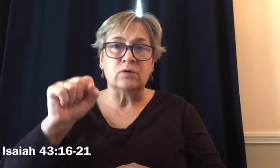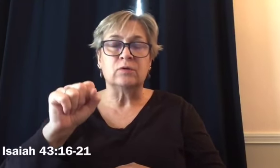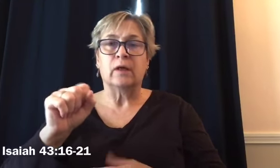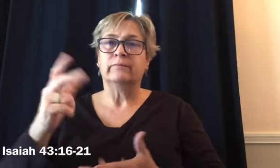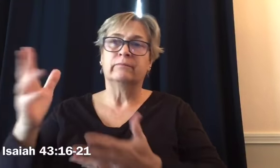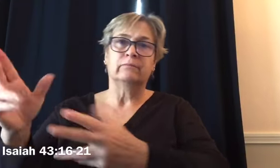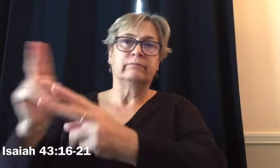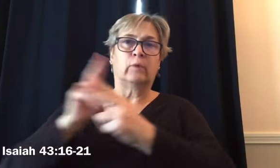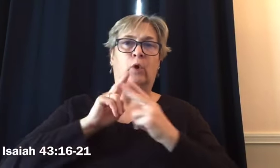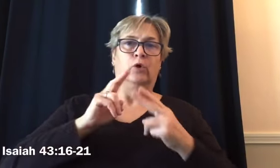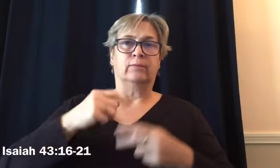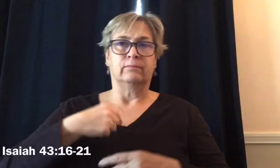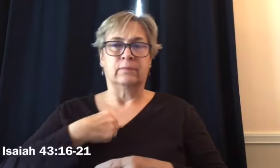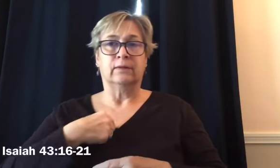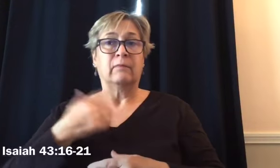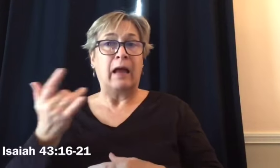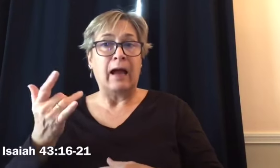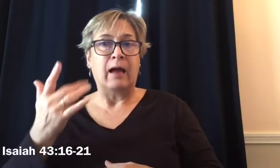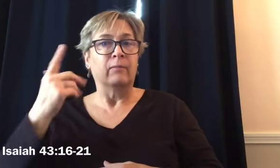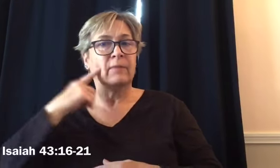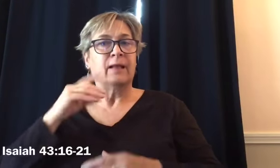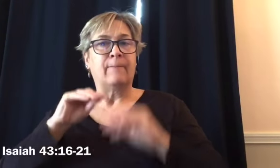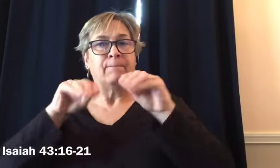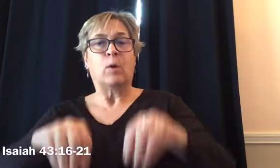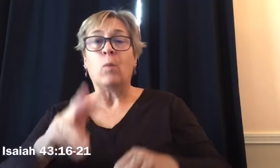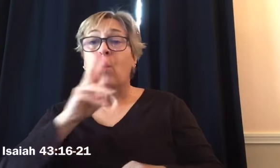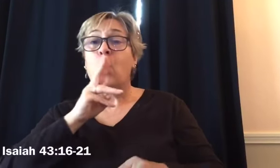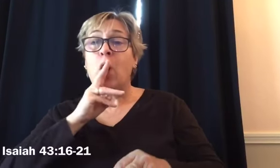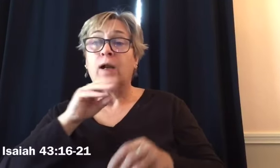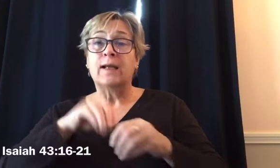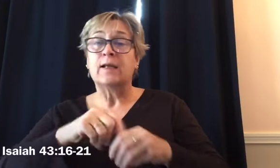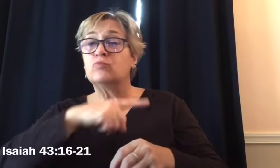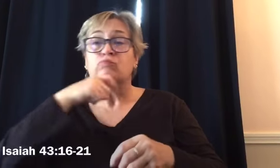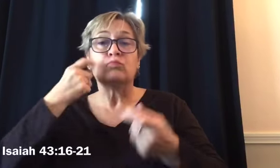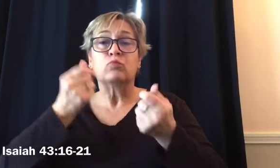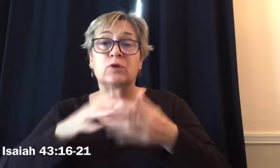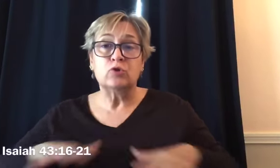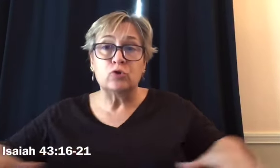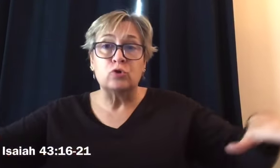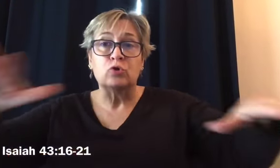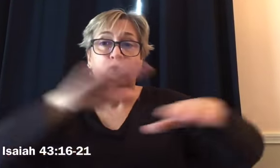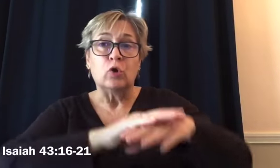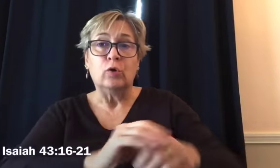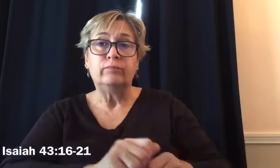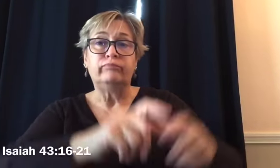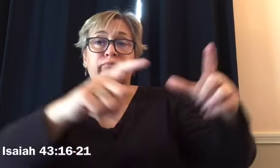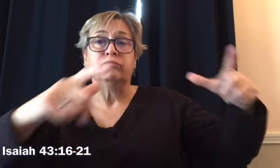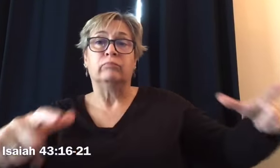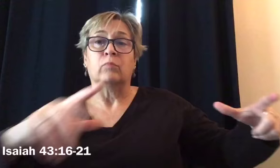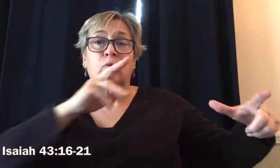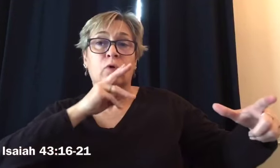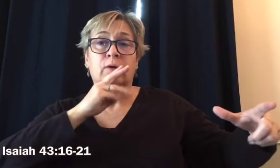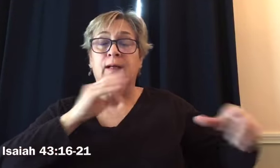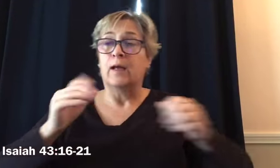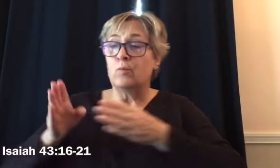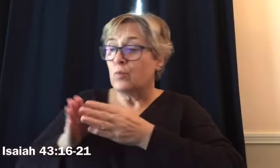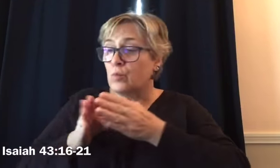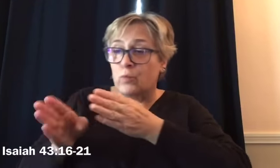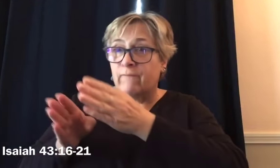jackals and ostriches. For I put water in the desert and rivers in the